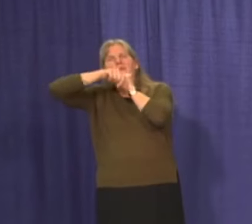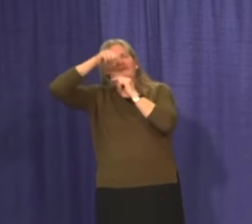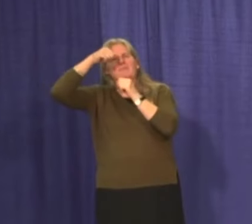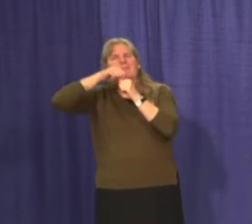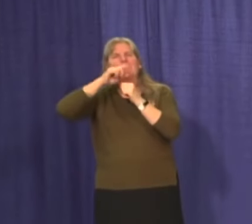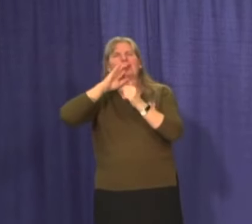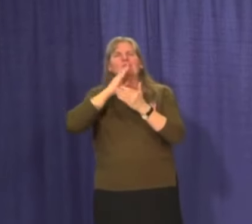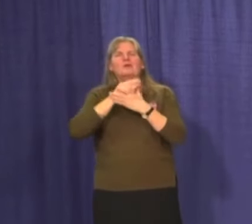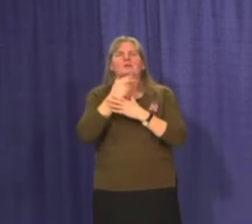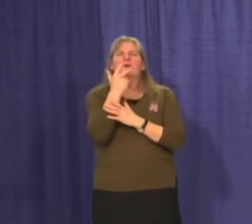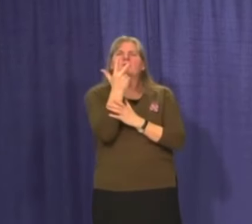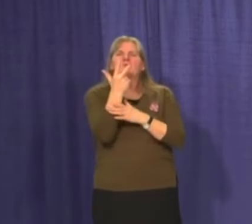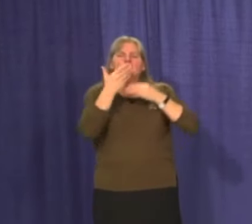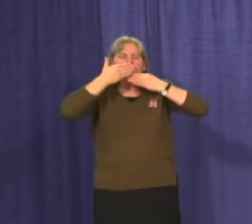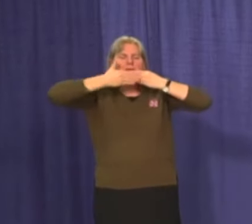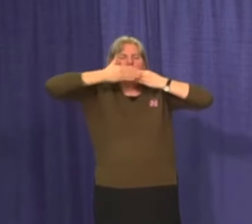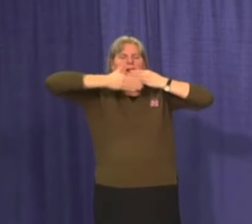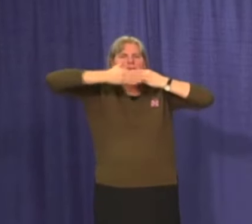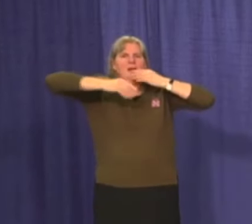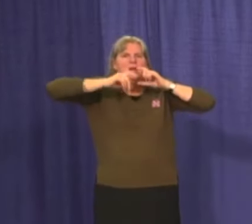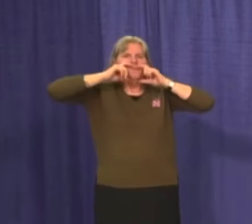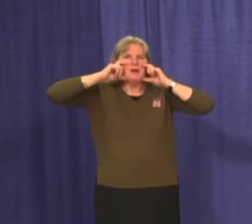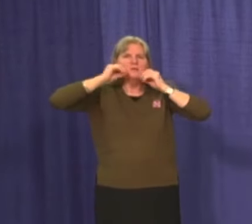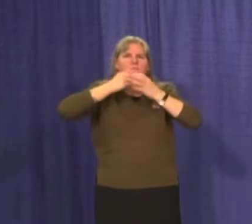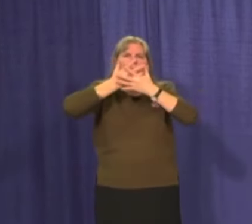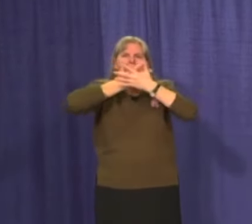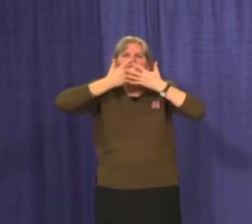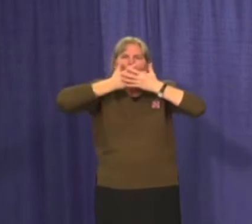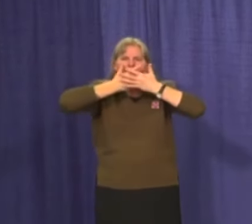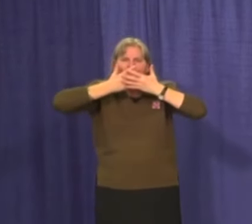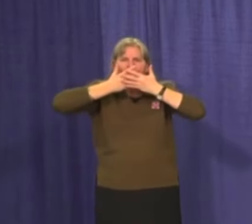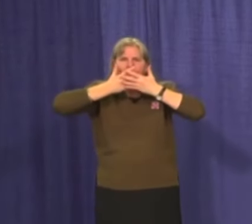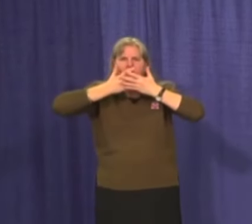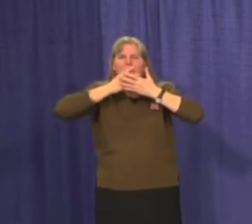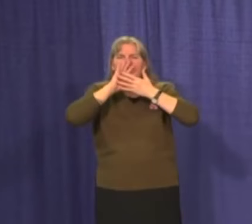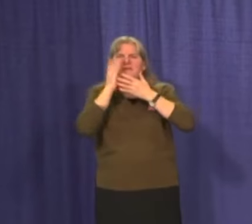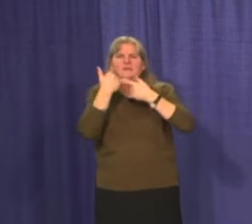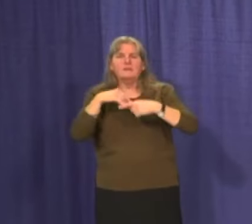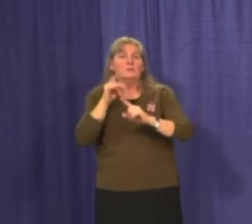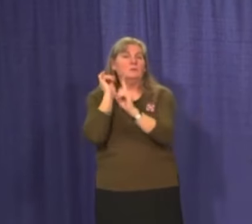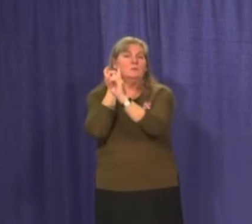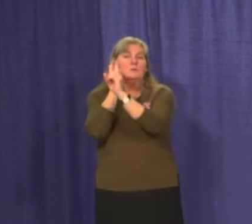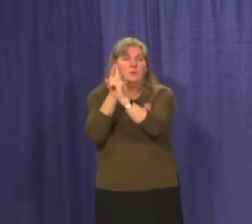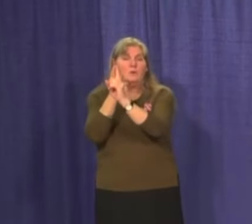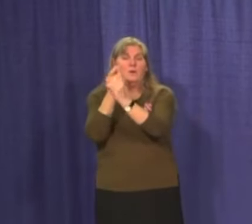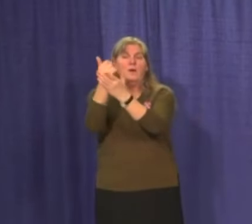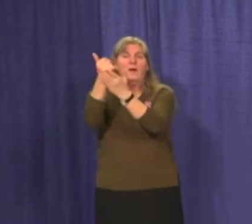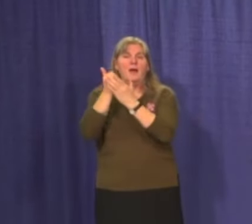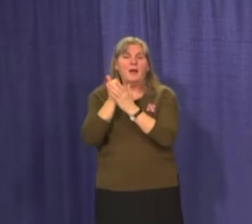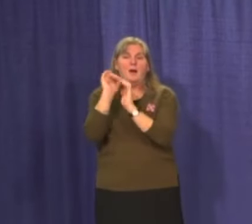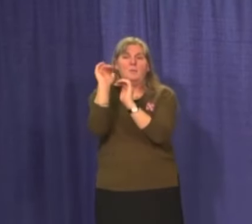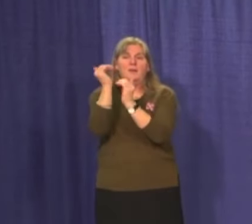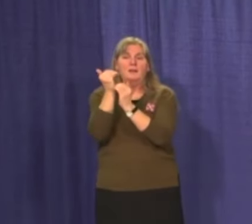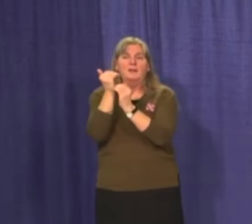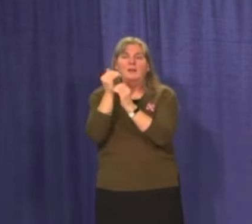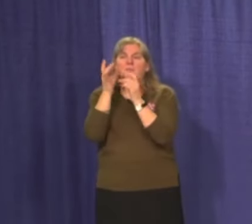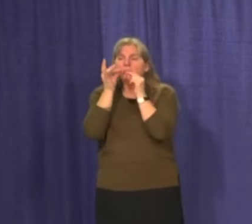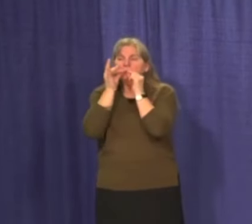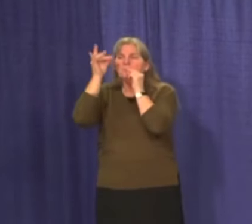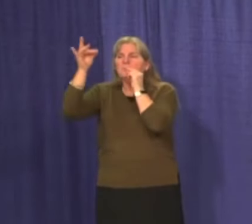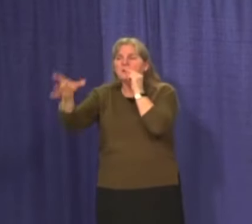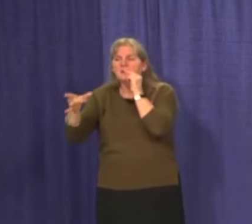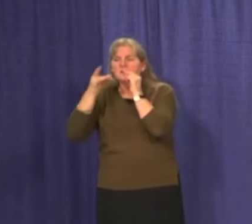is preferable. It provides more of a filtering effect, but the main effect is really helping to limit a droplet